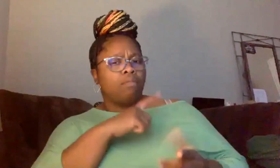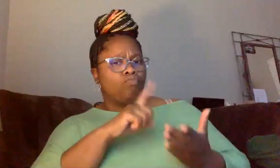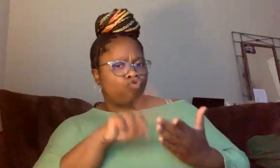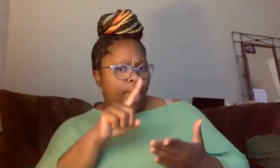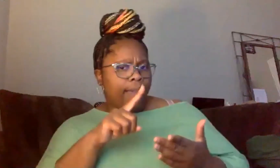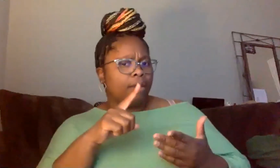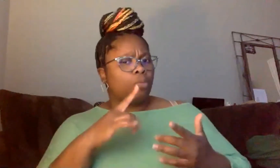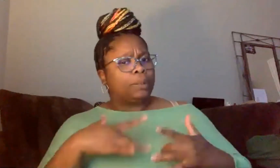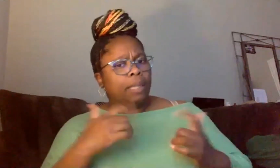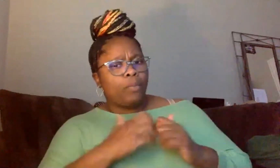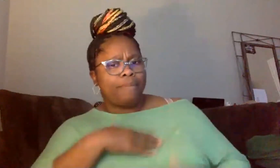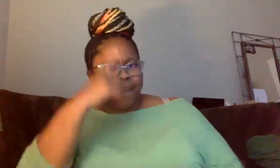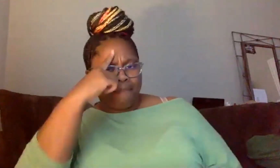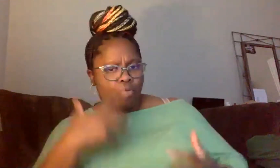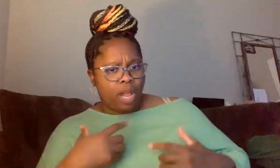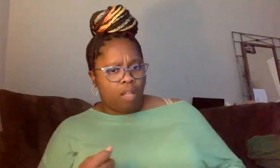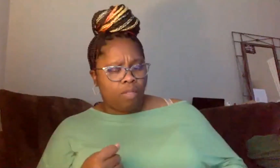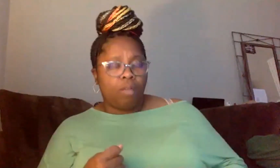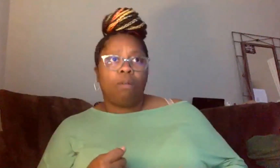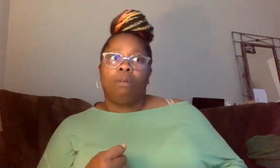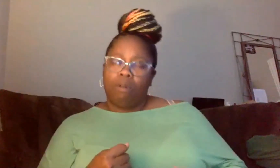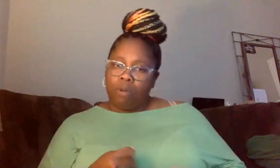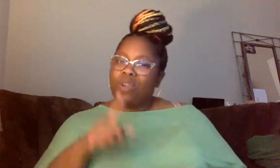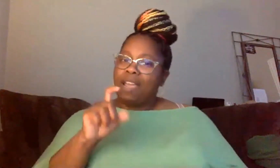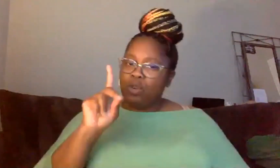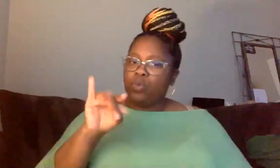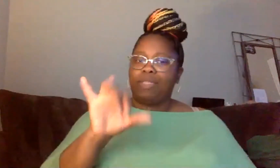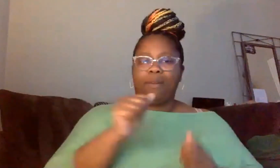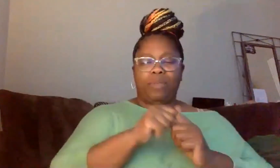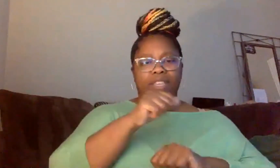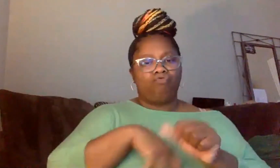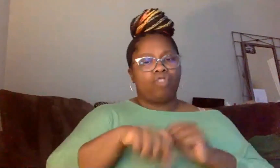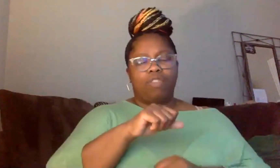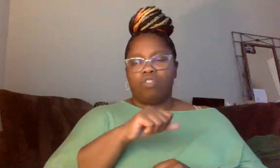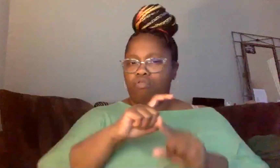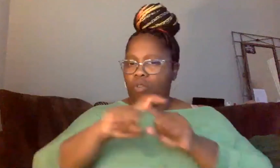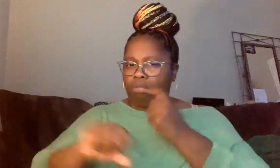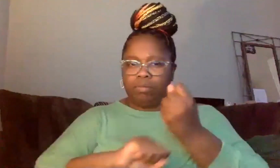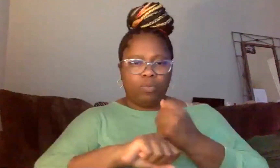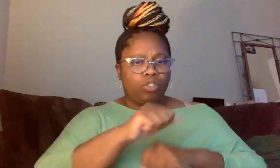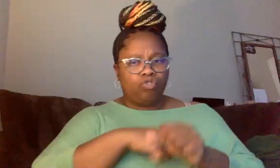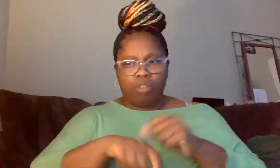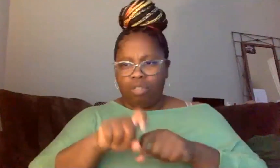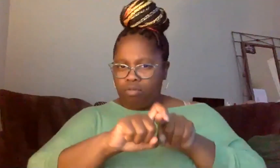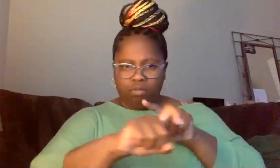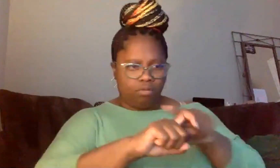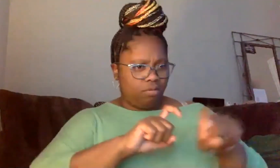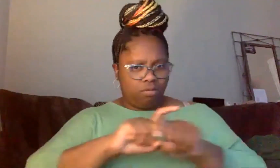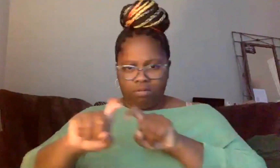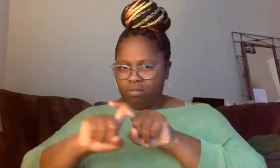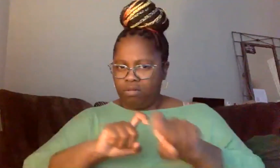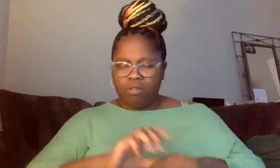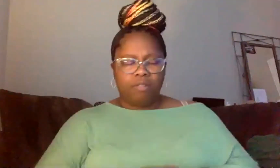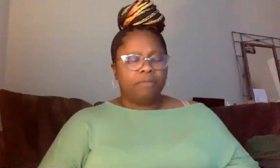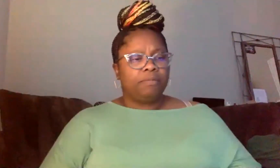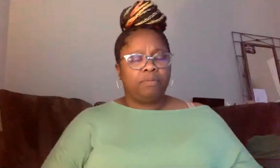mental health is in, in check as well. We have to do that amongst each other. Um, these are times where like, um, and